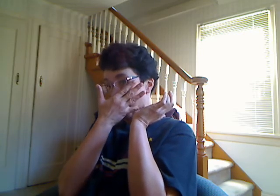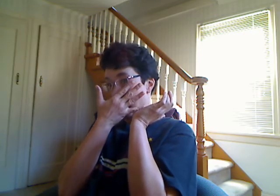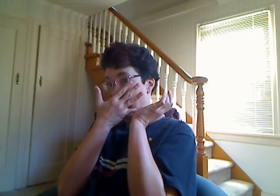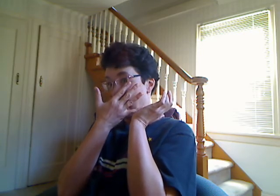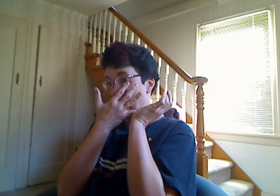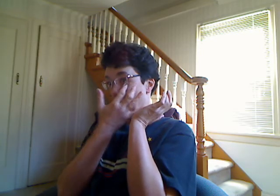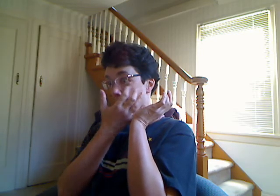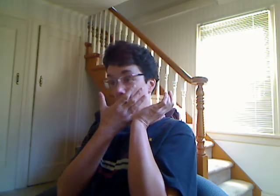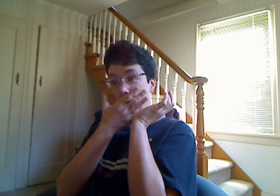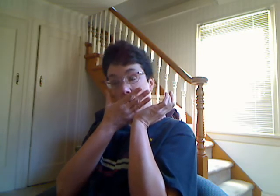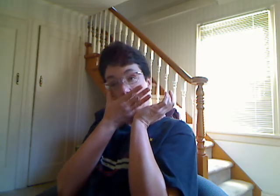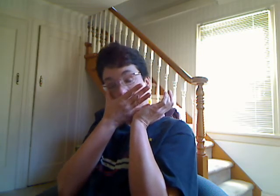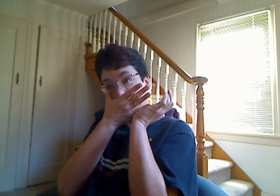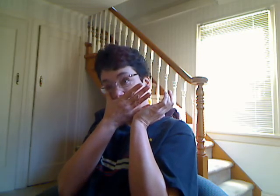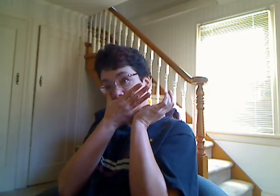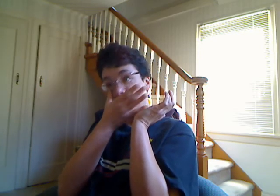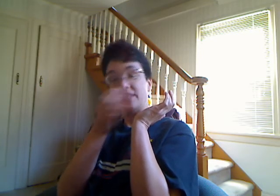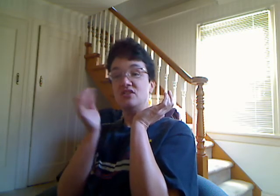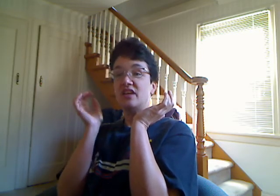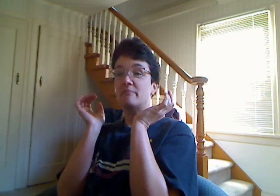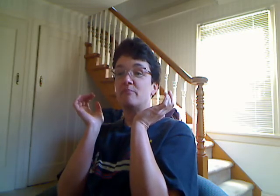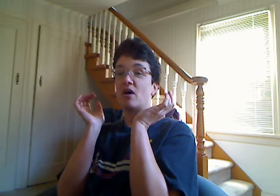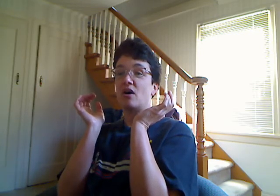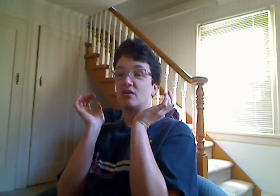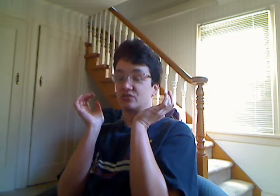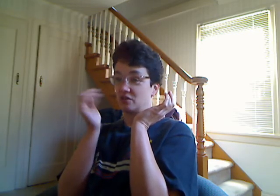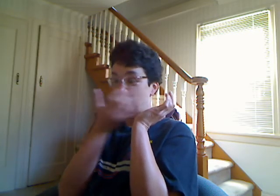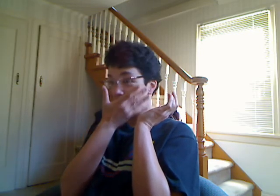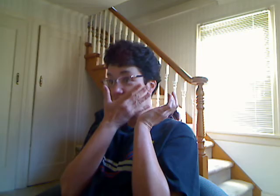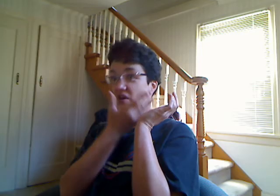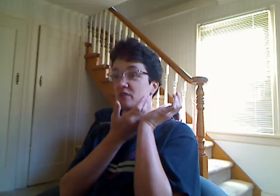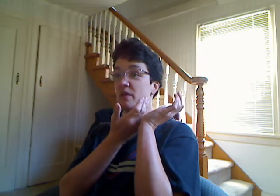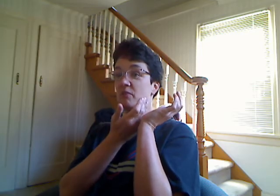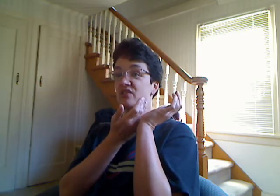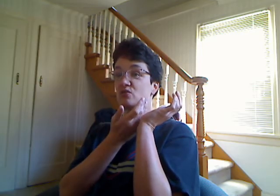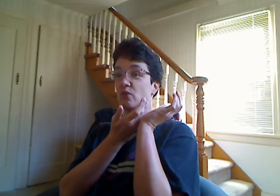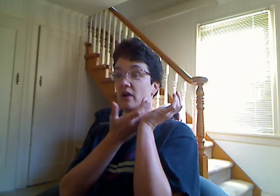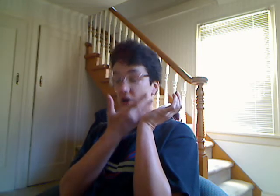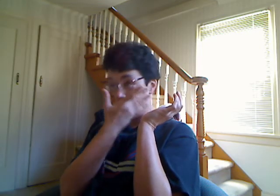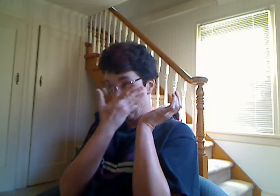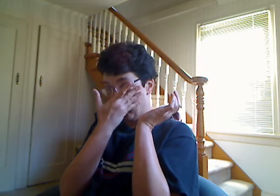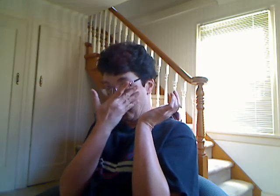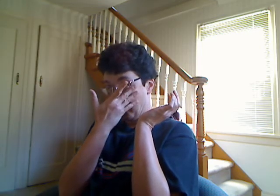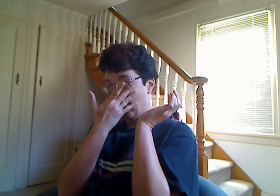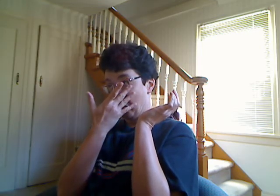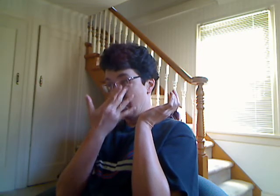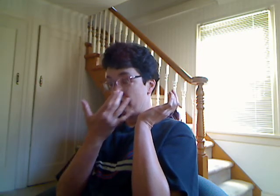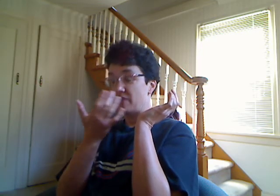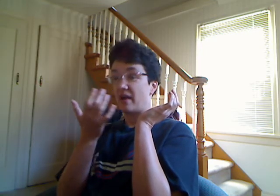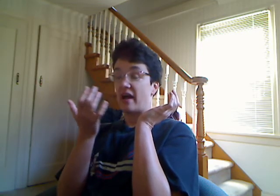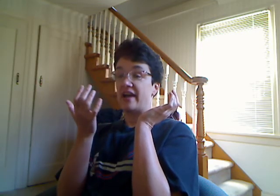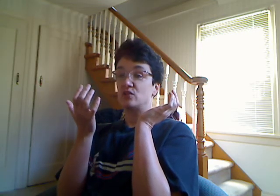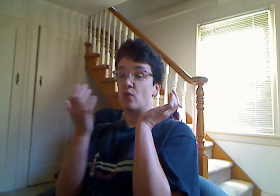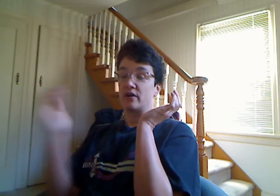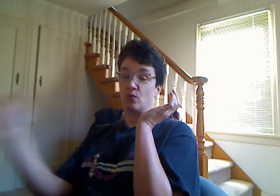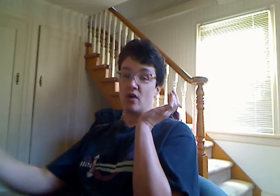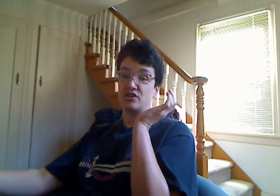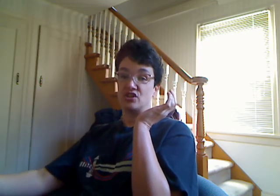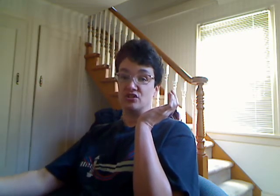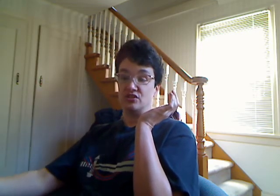Oh god! Oh, kid! You've got balls! You're young people, I swear! I need my eyes water watching you